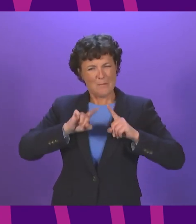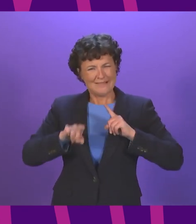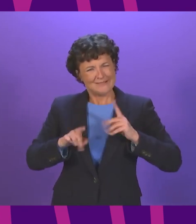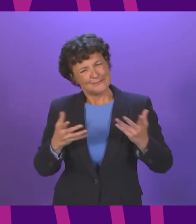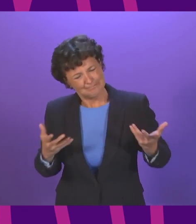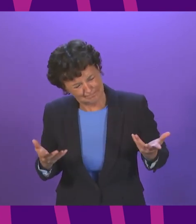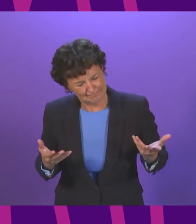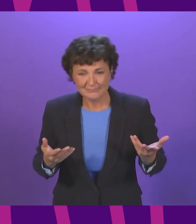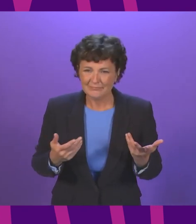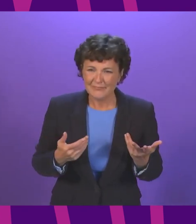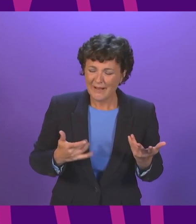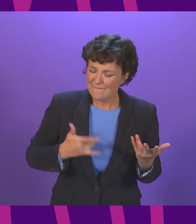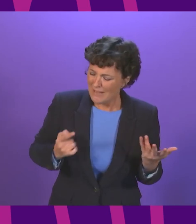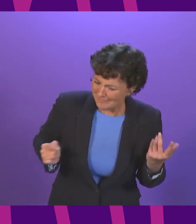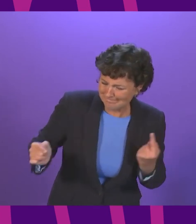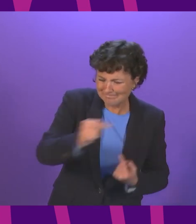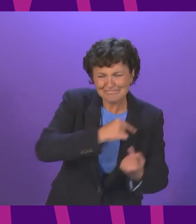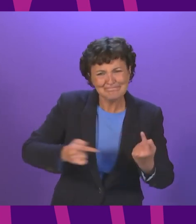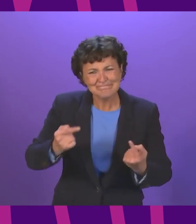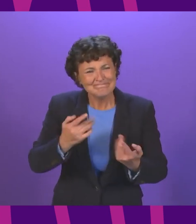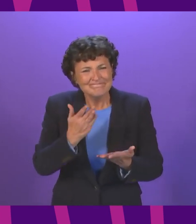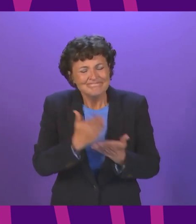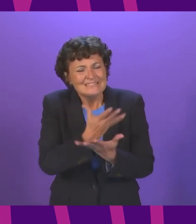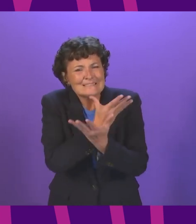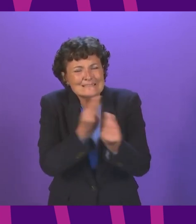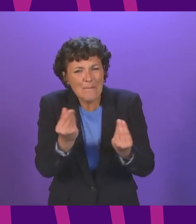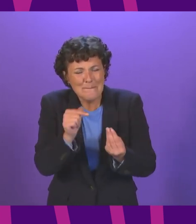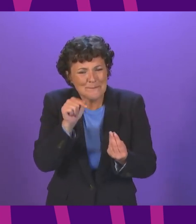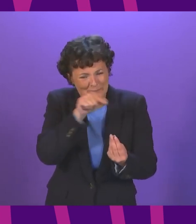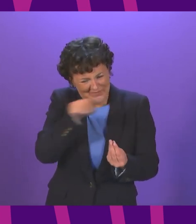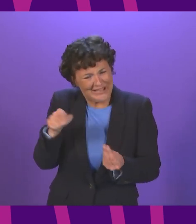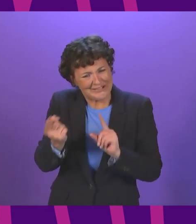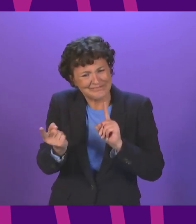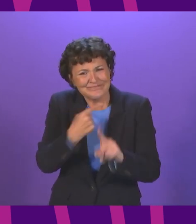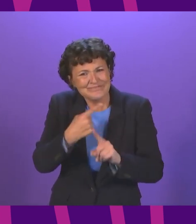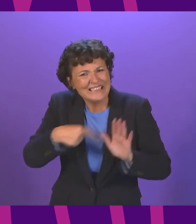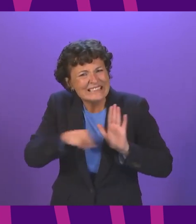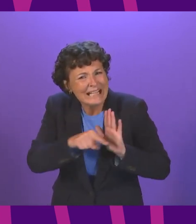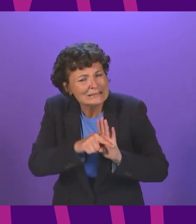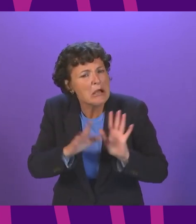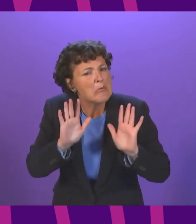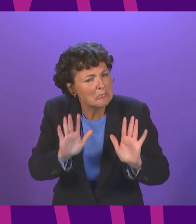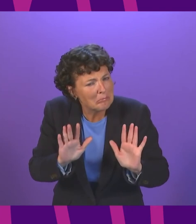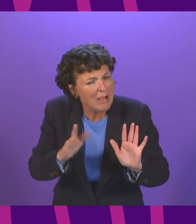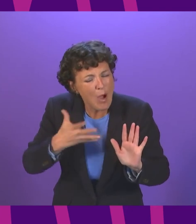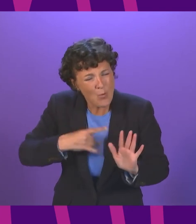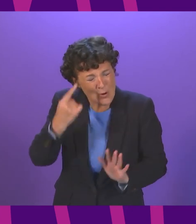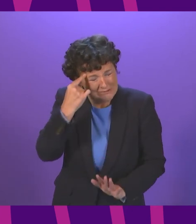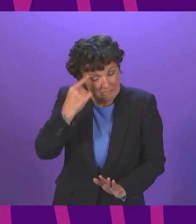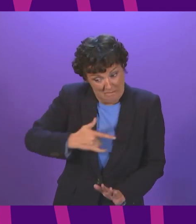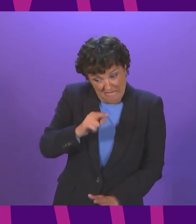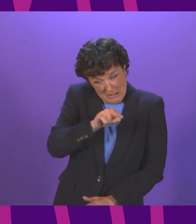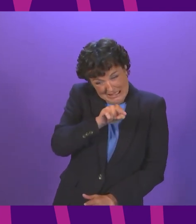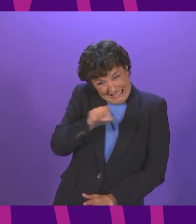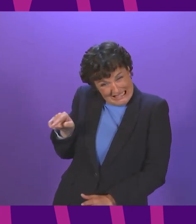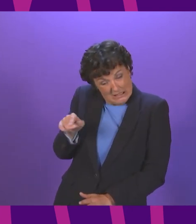spilling out of all of the things that are the source of negative reaction the one common theme